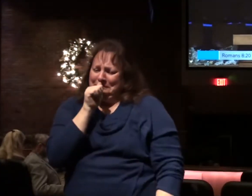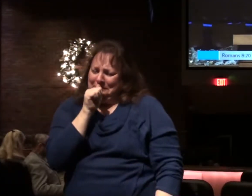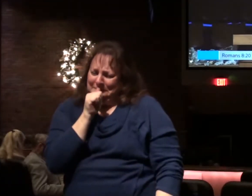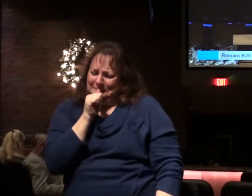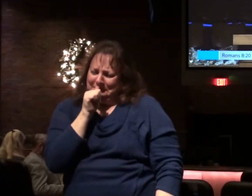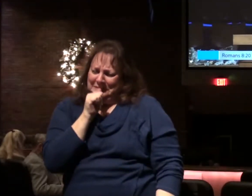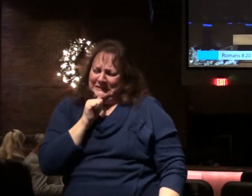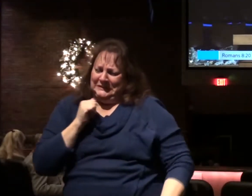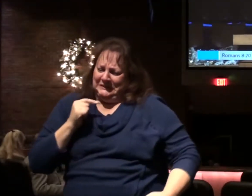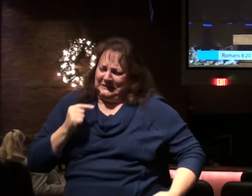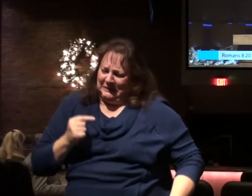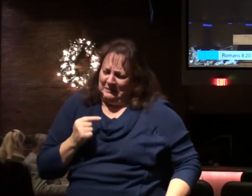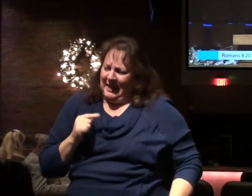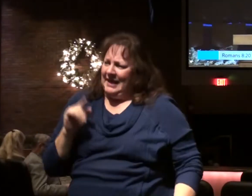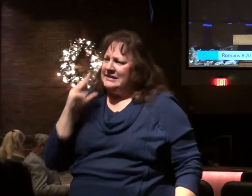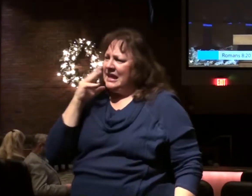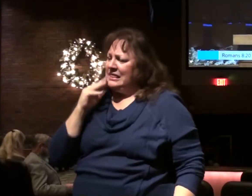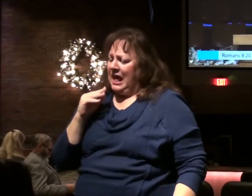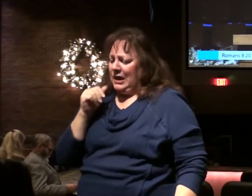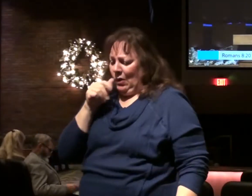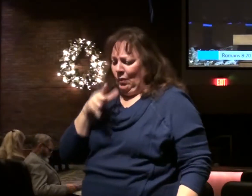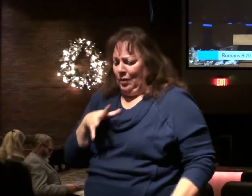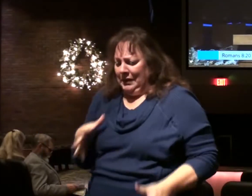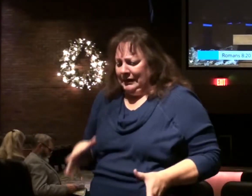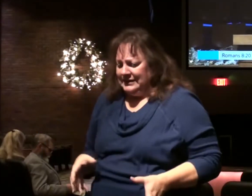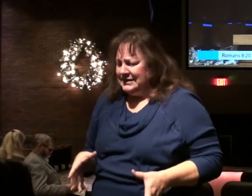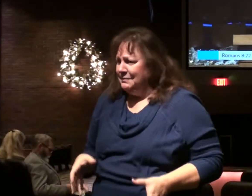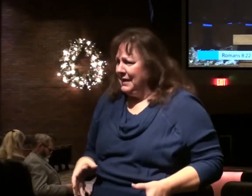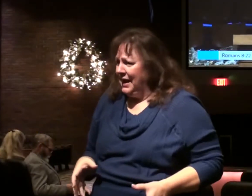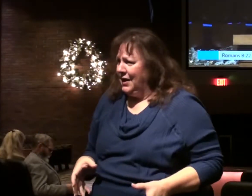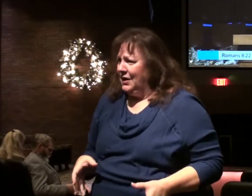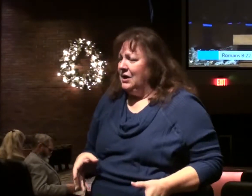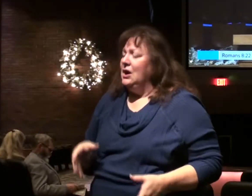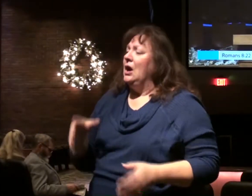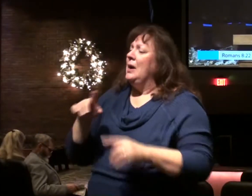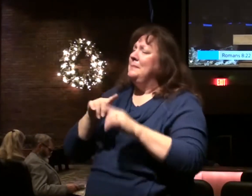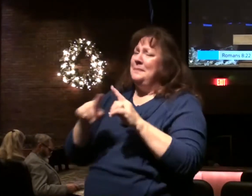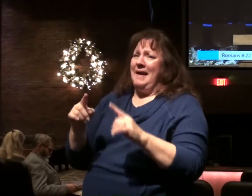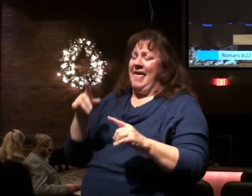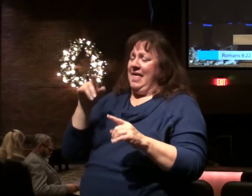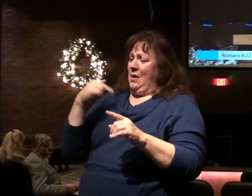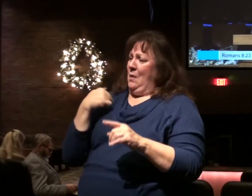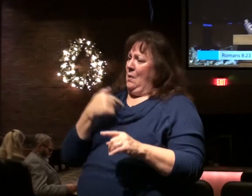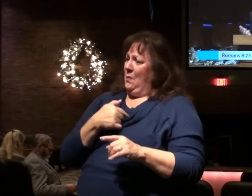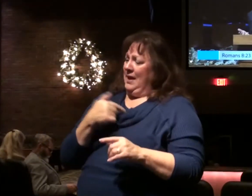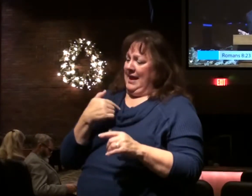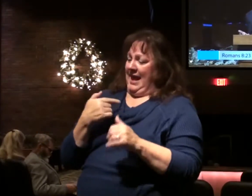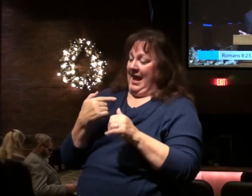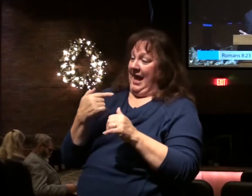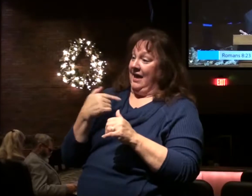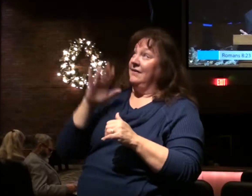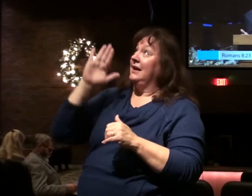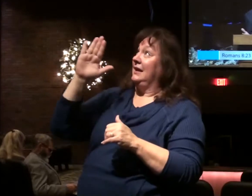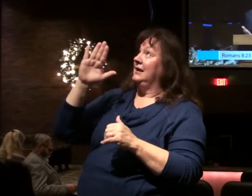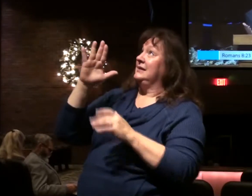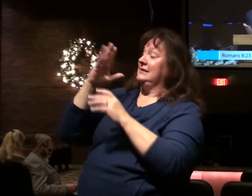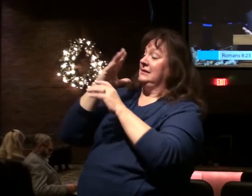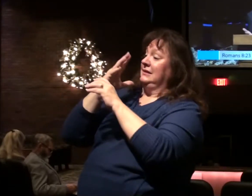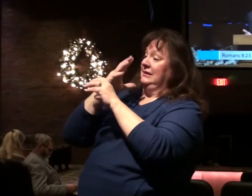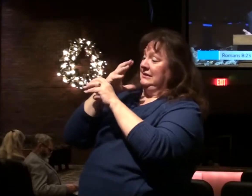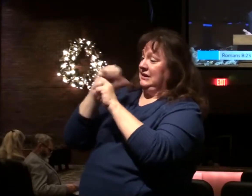suffers the pains of childbirth together until now, not only this, but we ourselves, having the first reach of the Spirit,